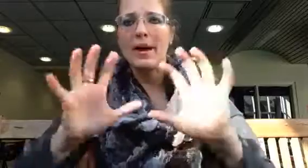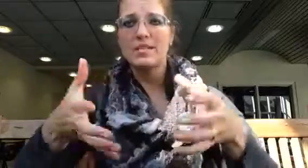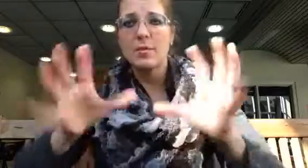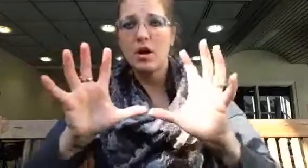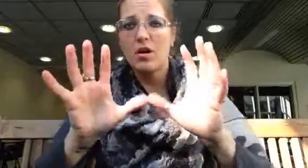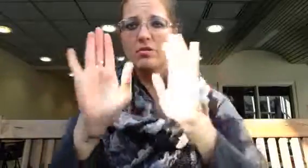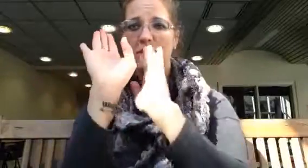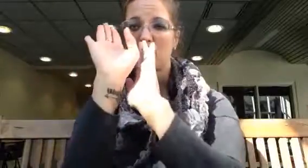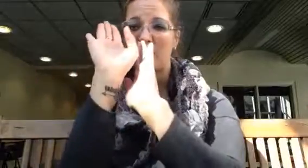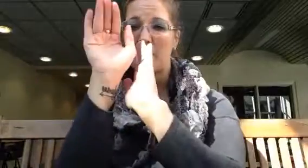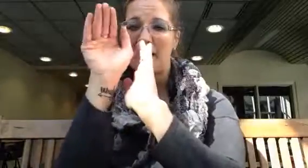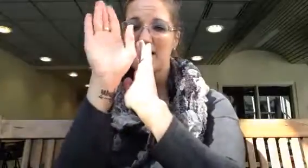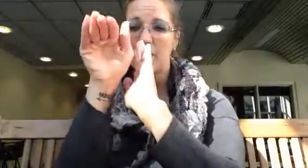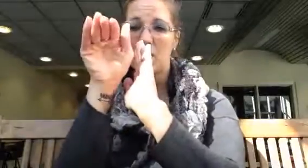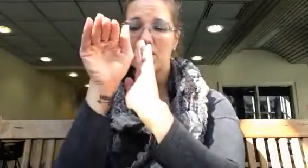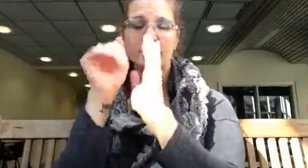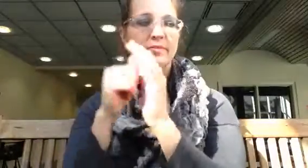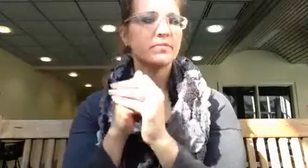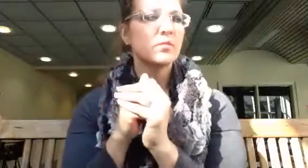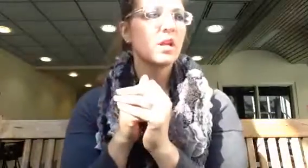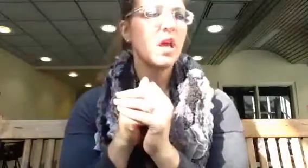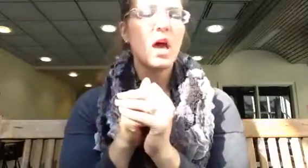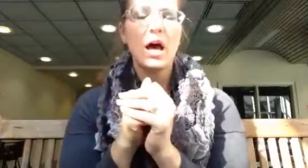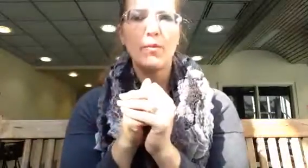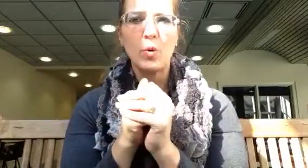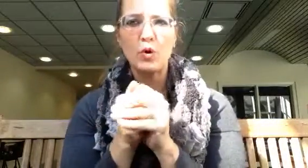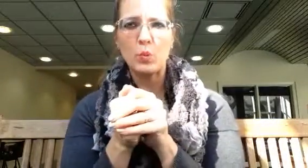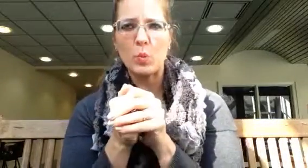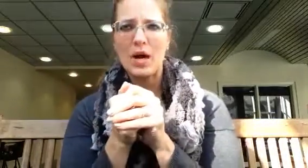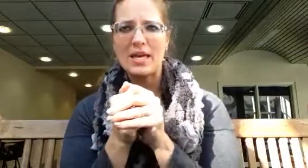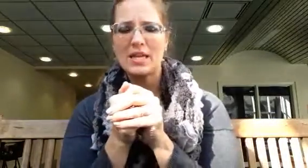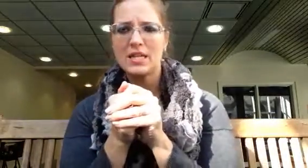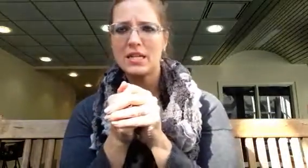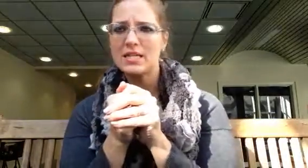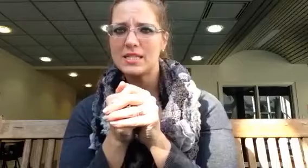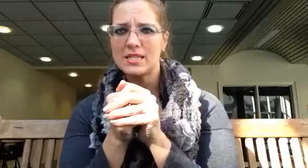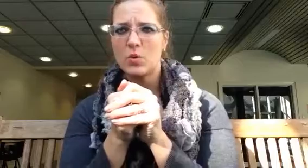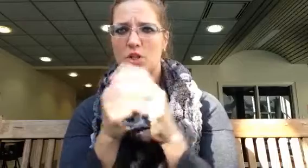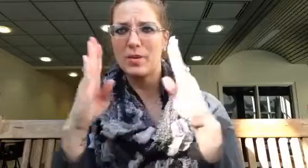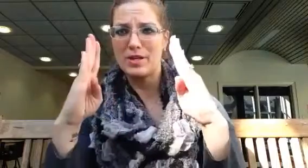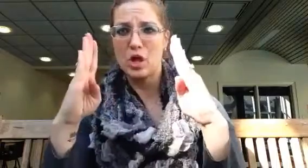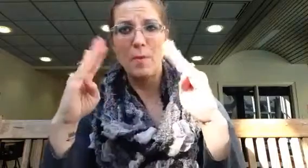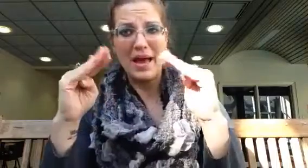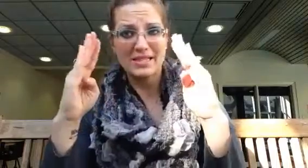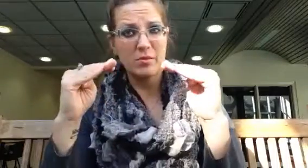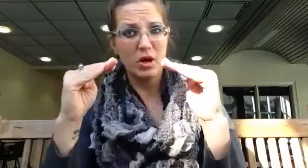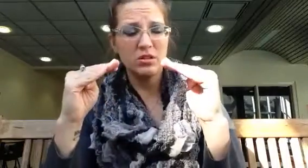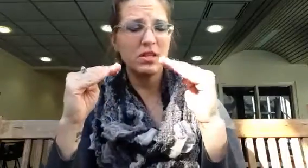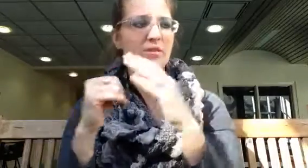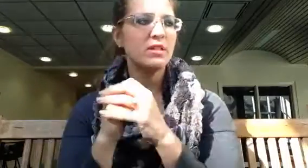Basketball. I've also seen basketball. On one instance in a workshop, I saw basketball, even.